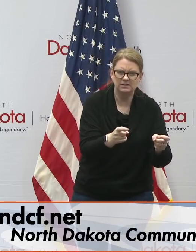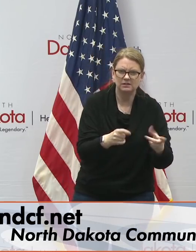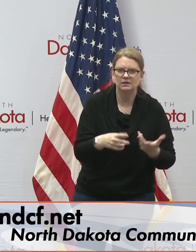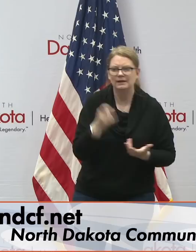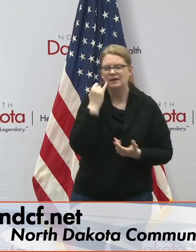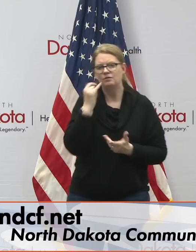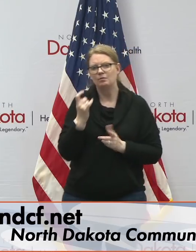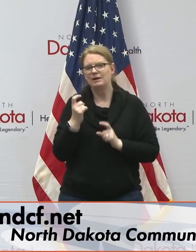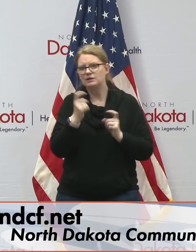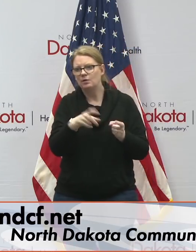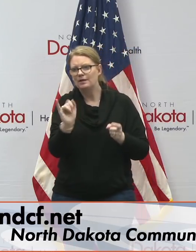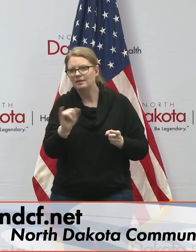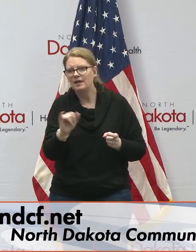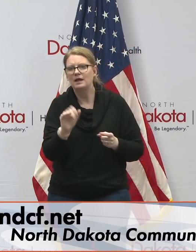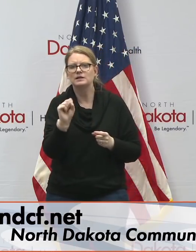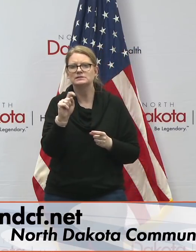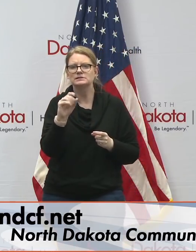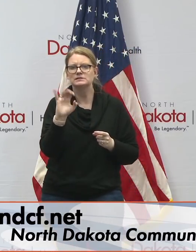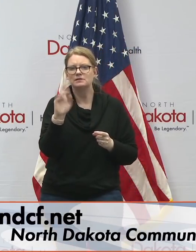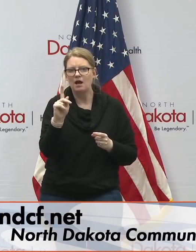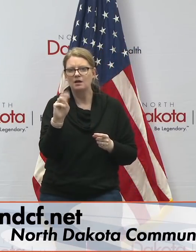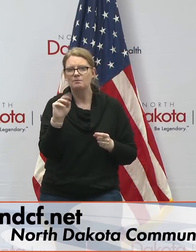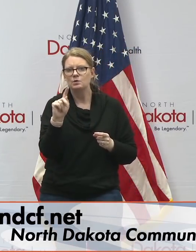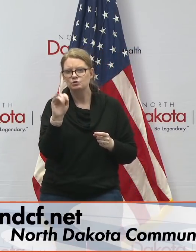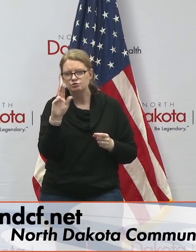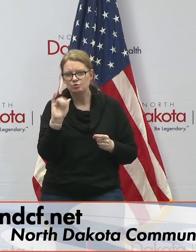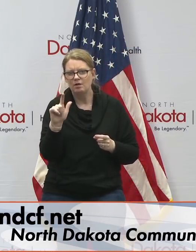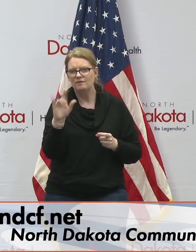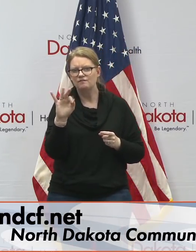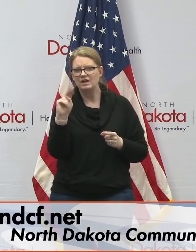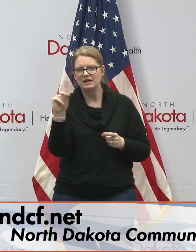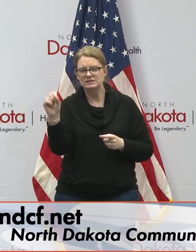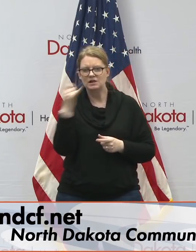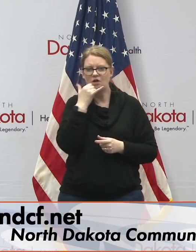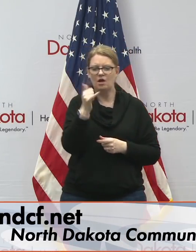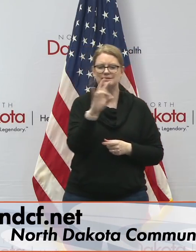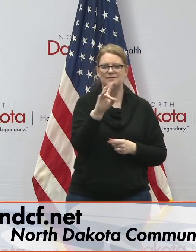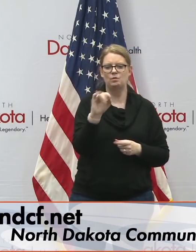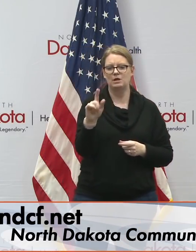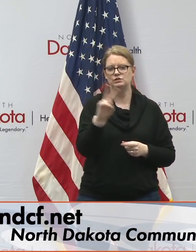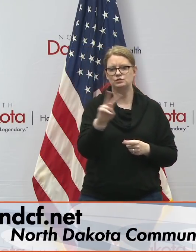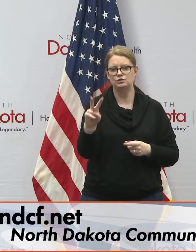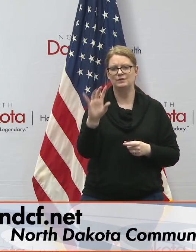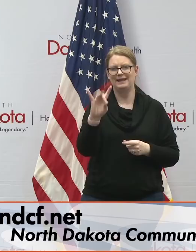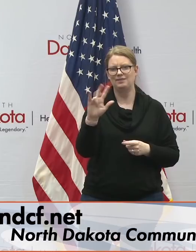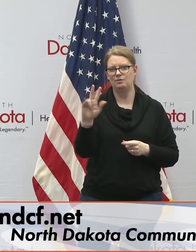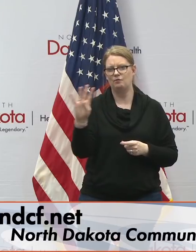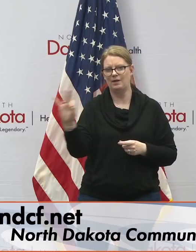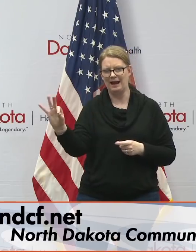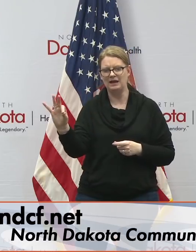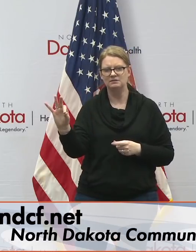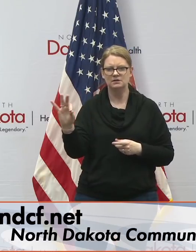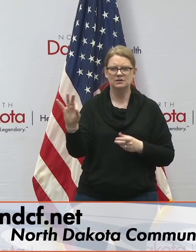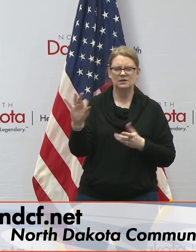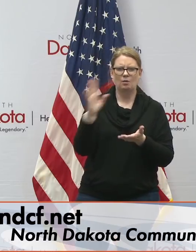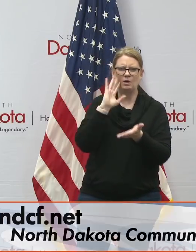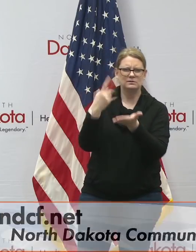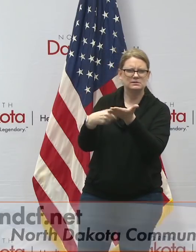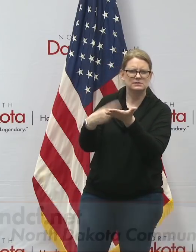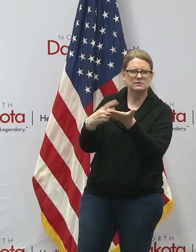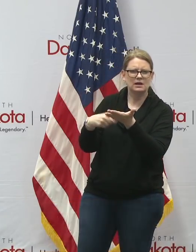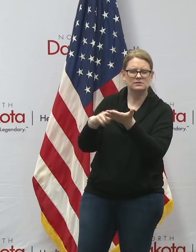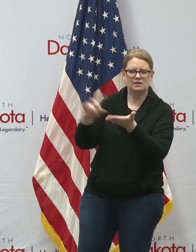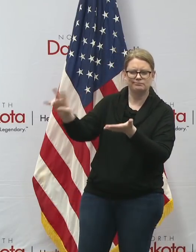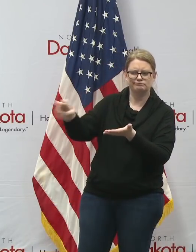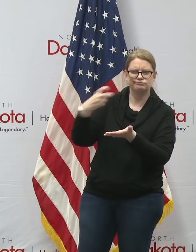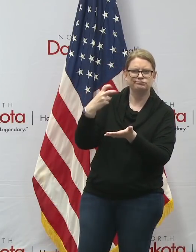instruments such as stock or mutual funds please call our office at 701-222-8349 and we'll work you through how to how to get